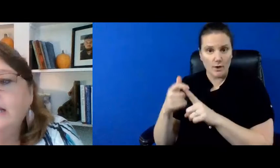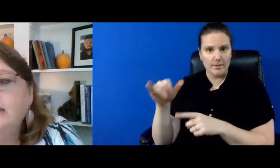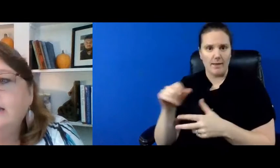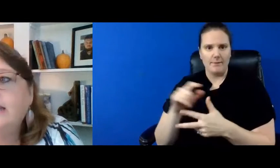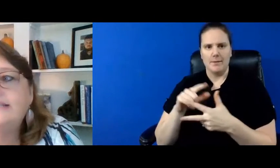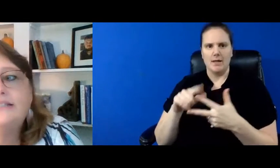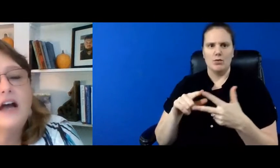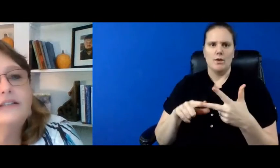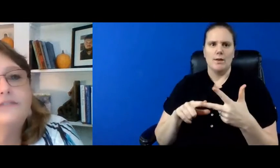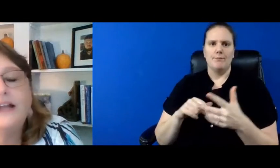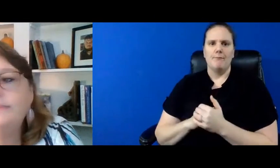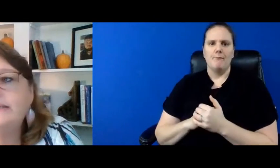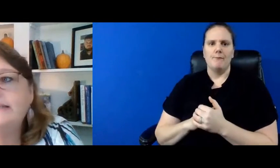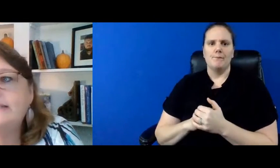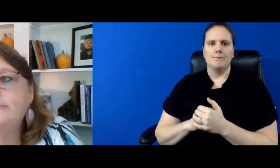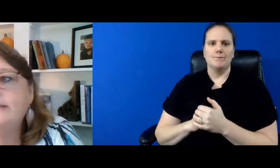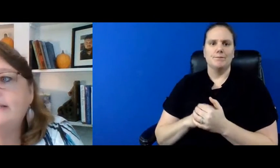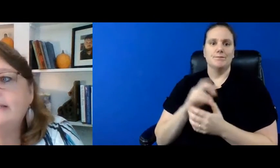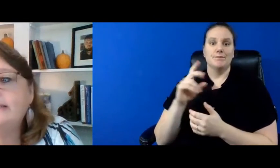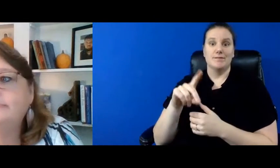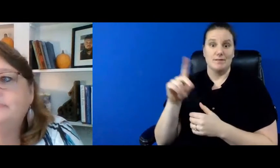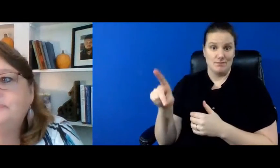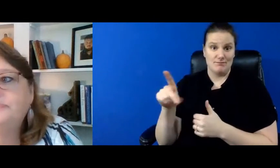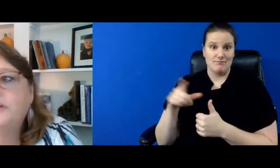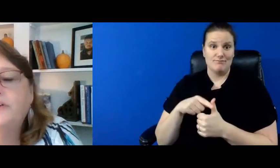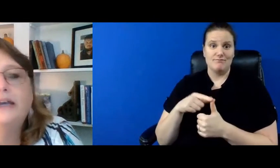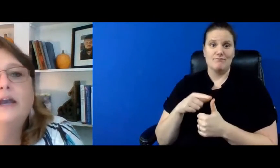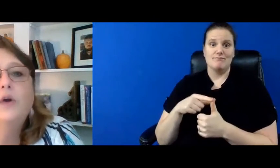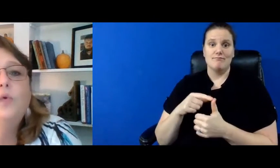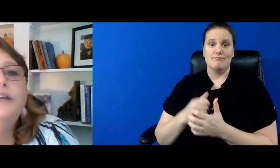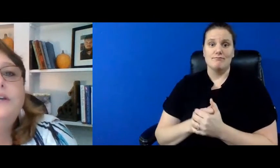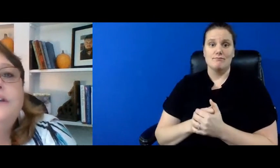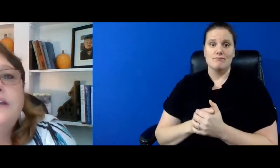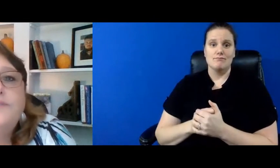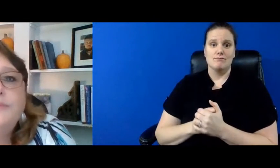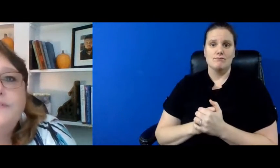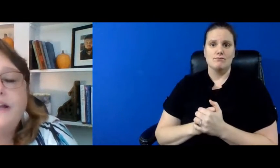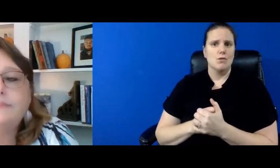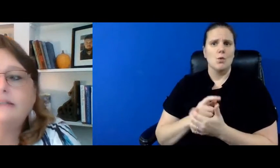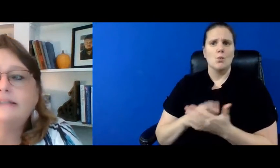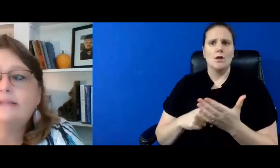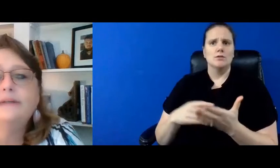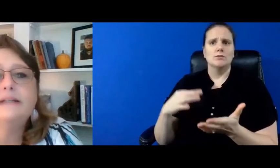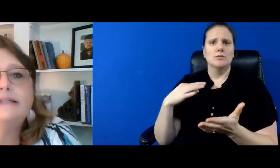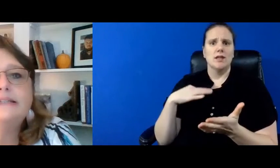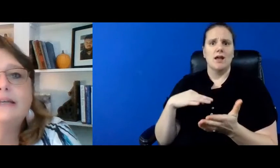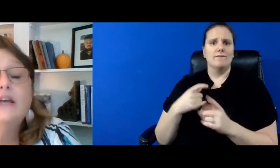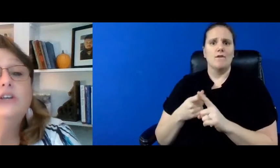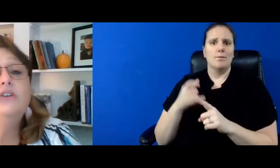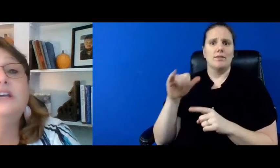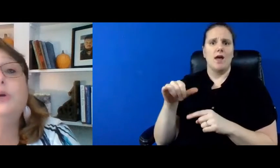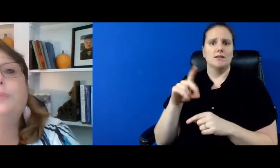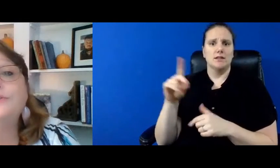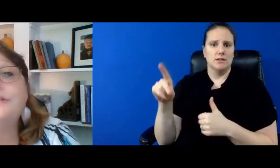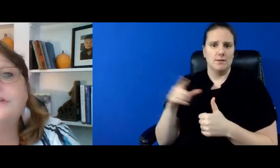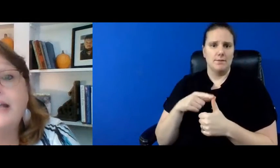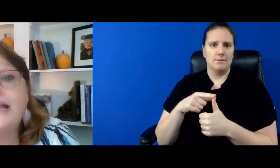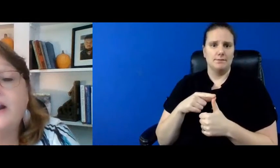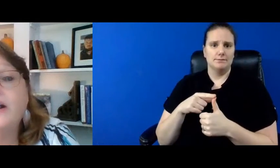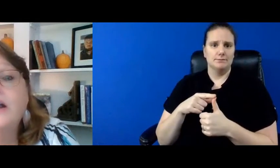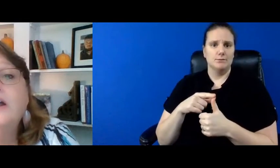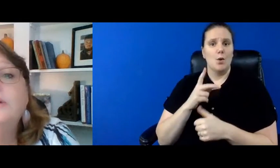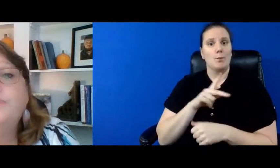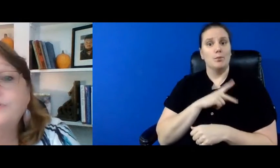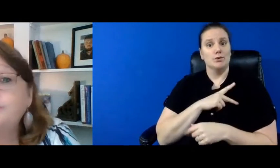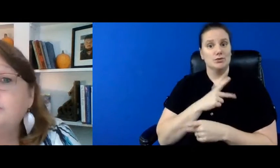let's talk developmental disabilities right what do you get from developmental disabilities you get your personal